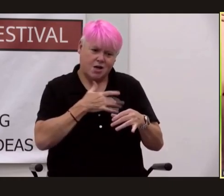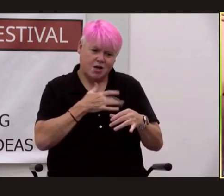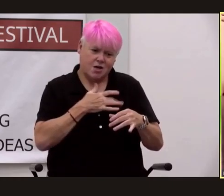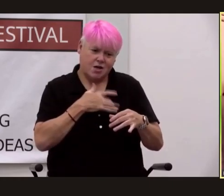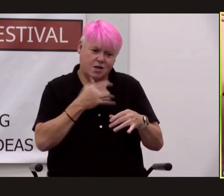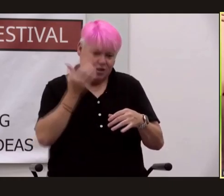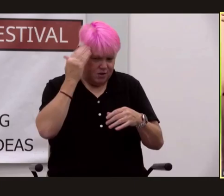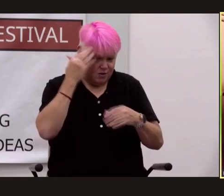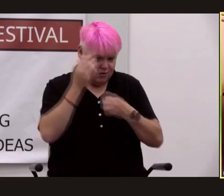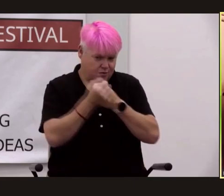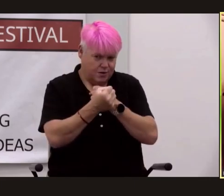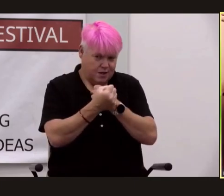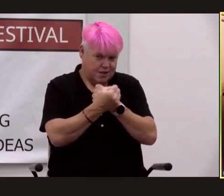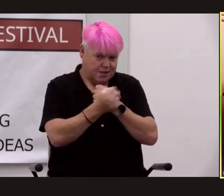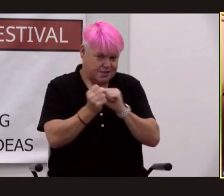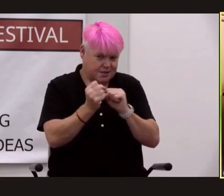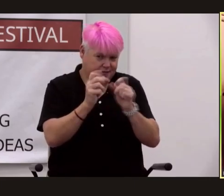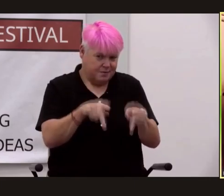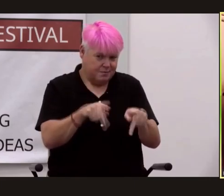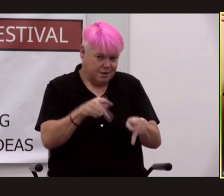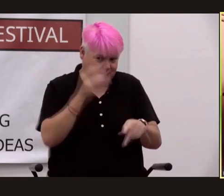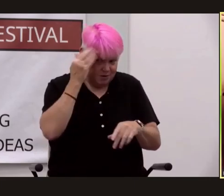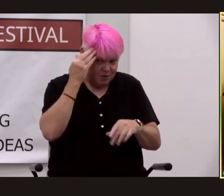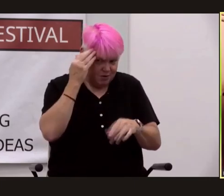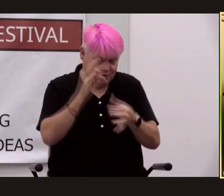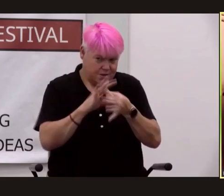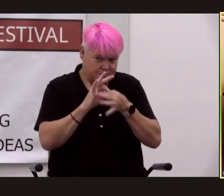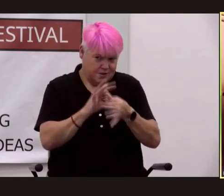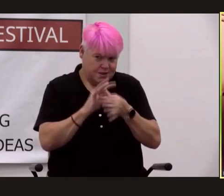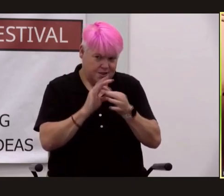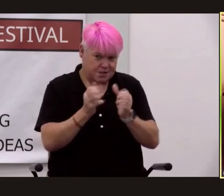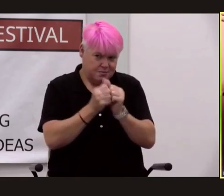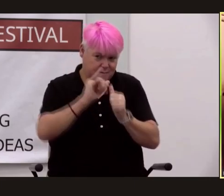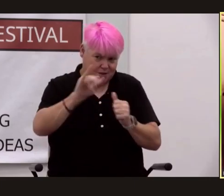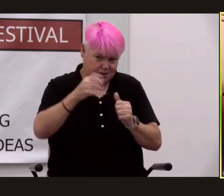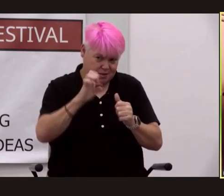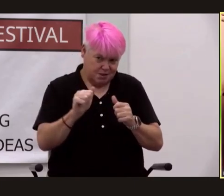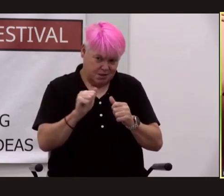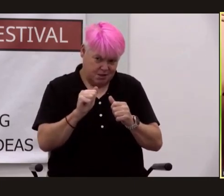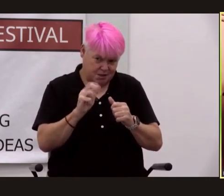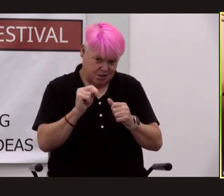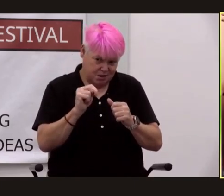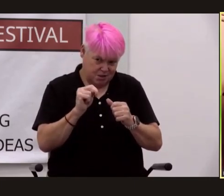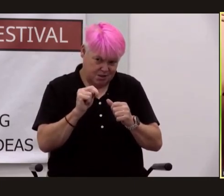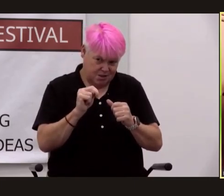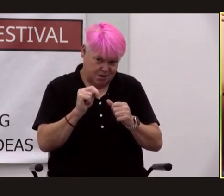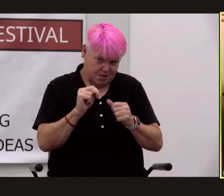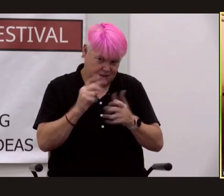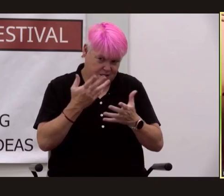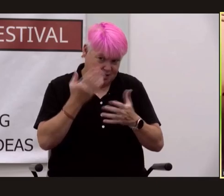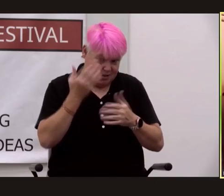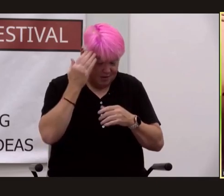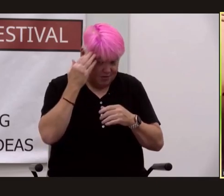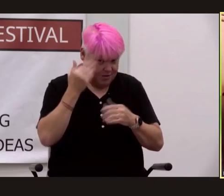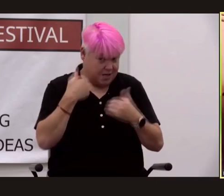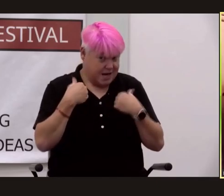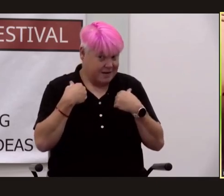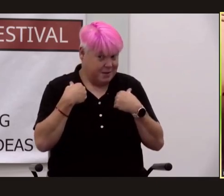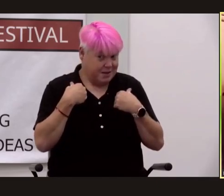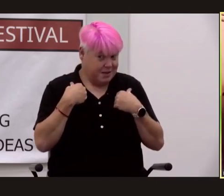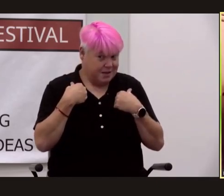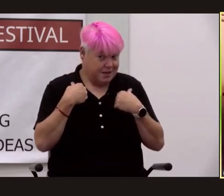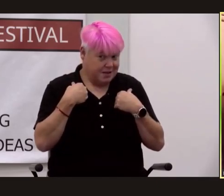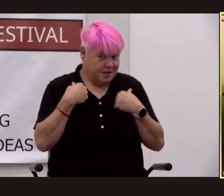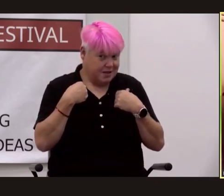were aware of his relationship with gene knew that they that she was or had been a member of the